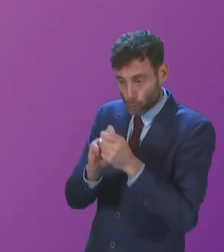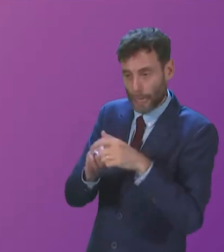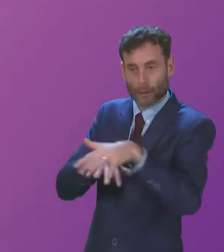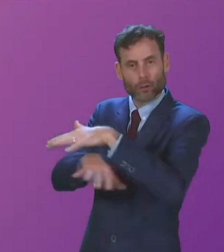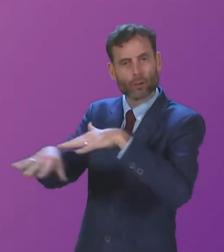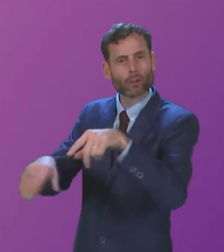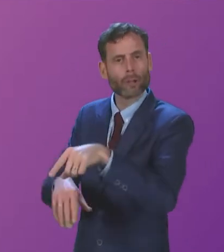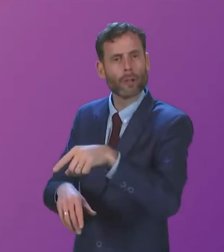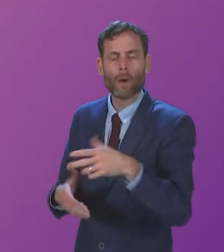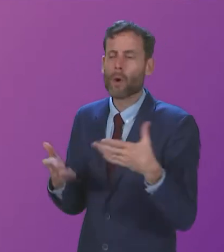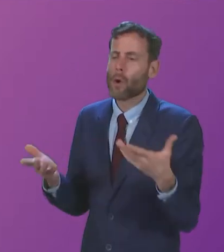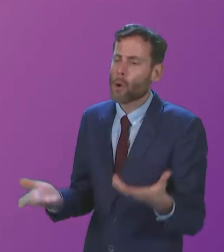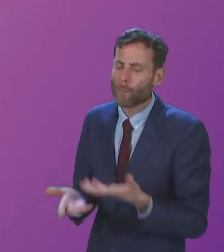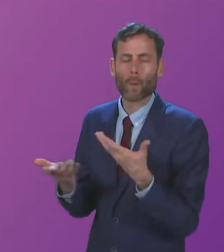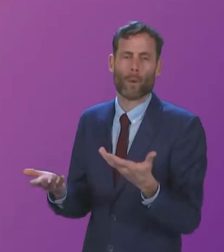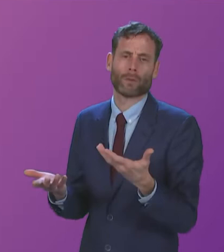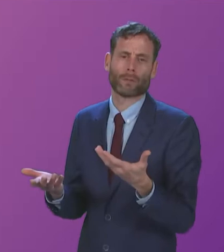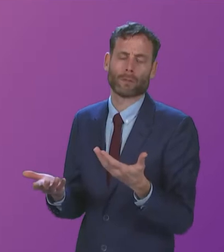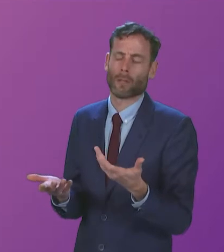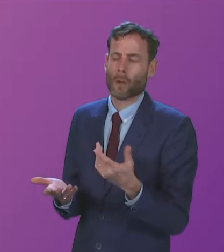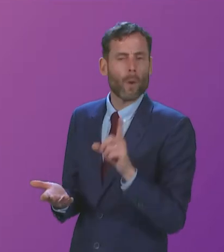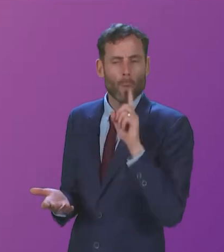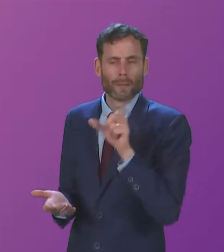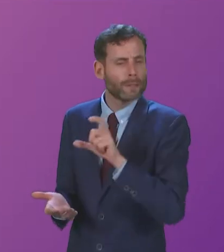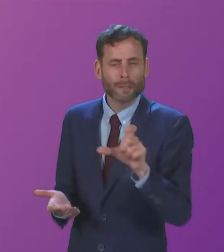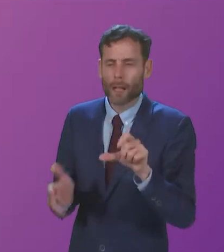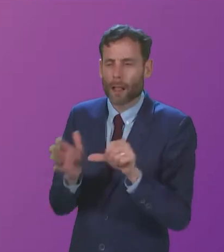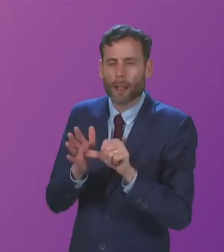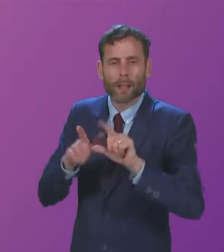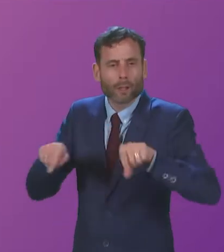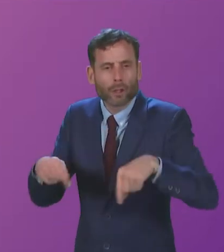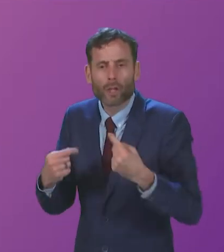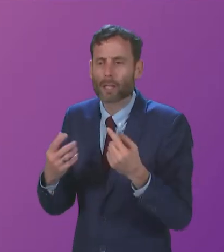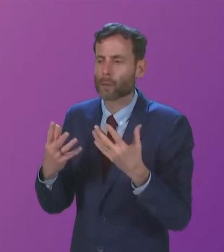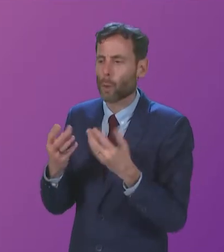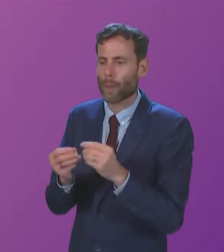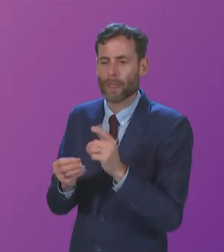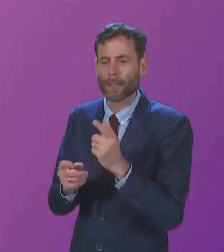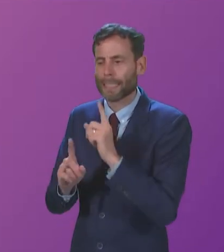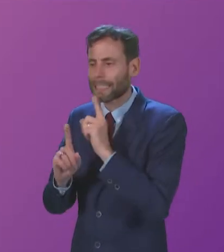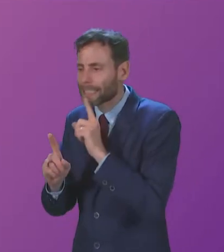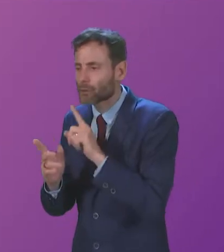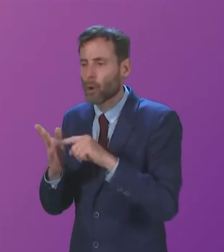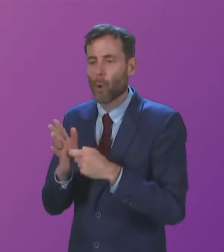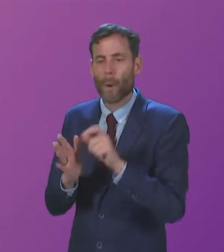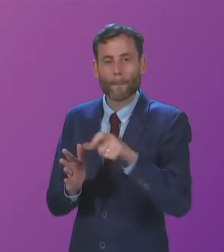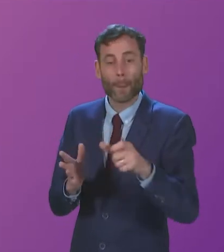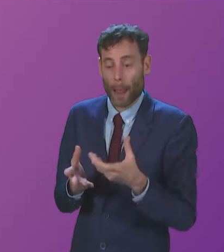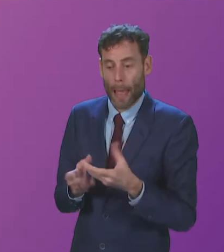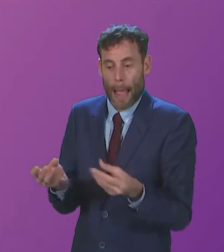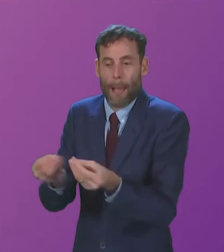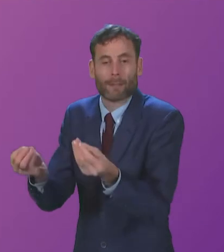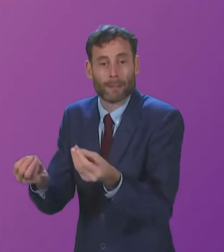that there will still be challenges in terms of either pupil or teacher absence. That's exactly why the